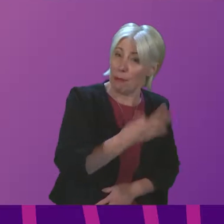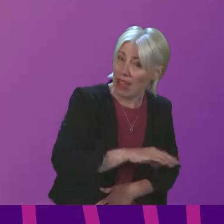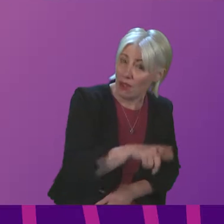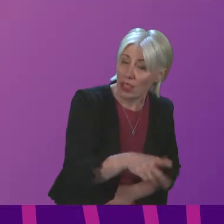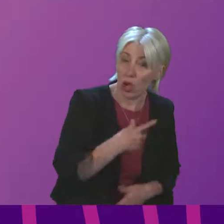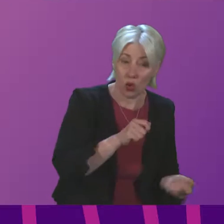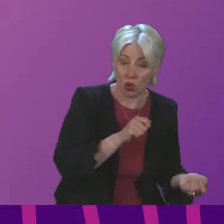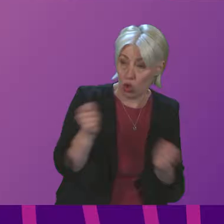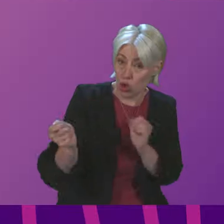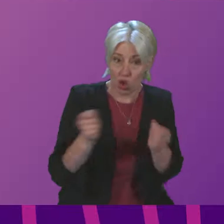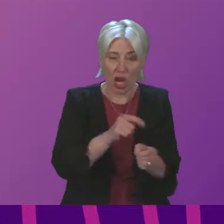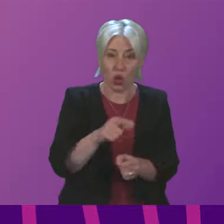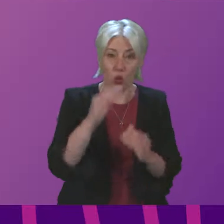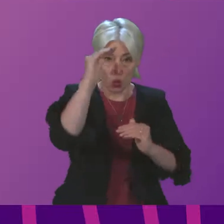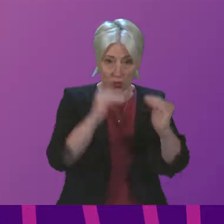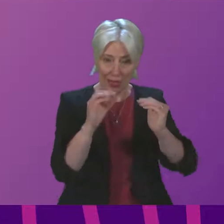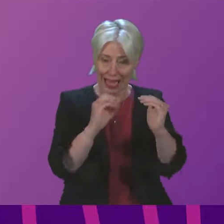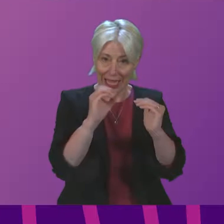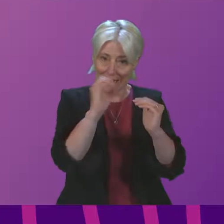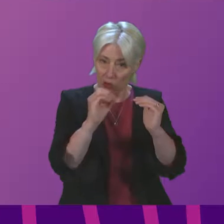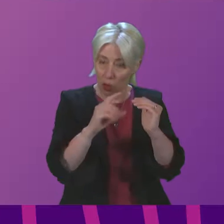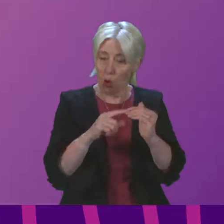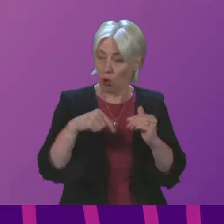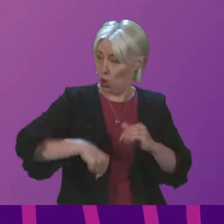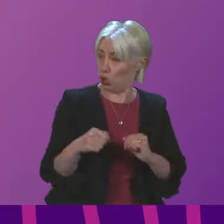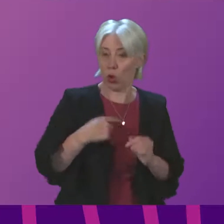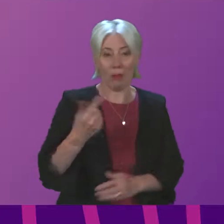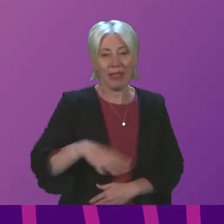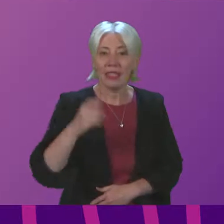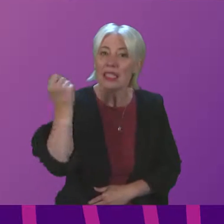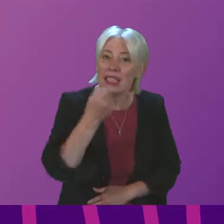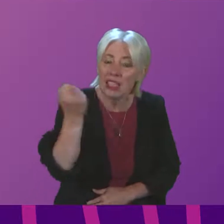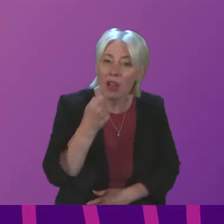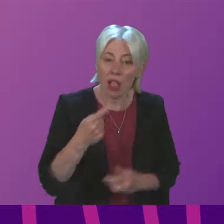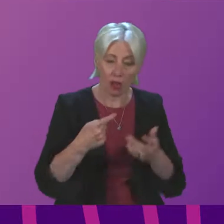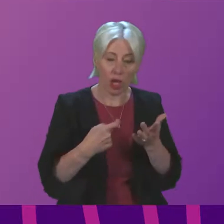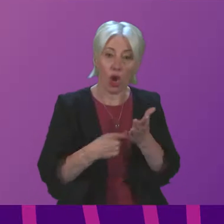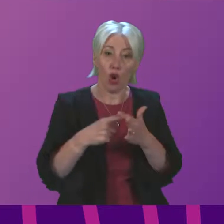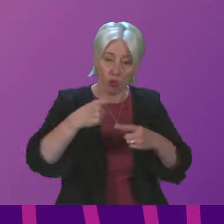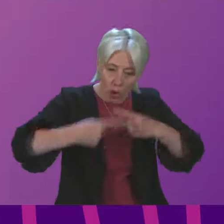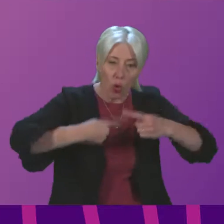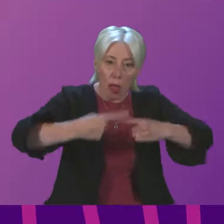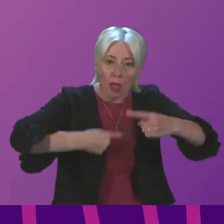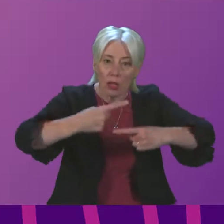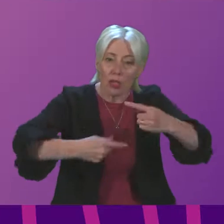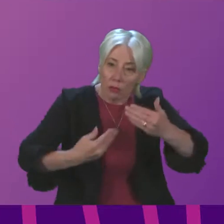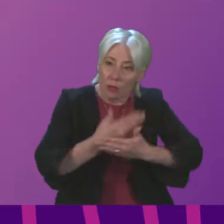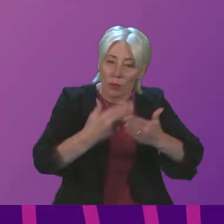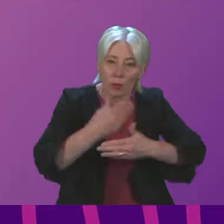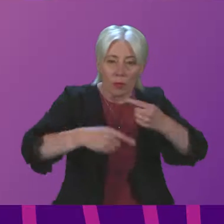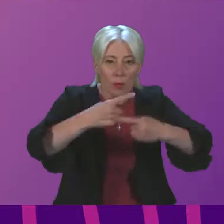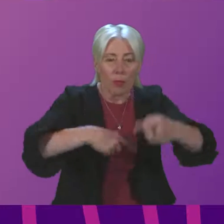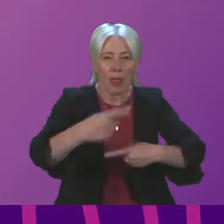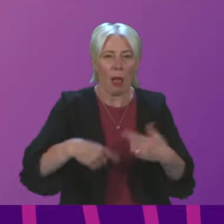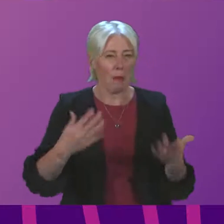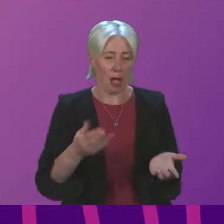a move to a net zero economy? Scotland has a successful record on renewables, which I applaud. How can ordinary